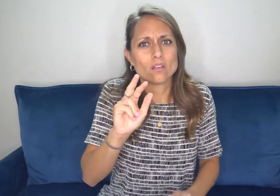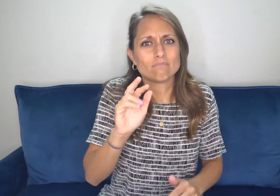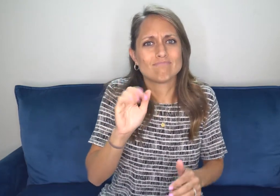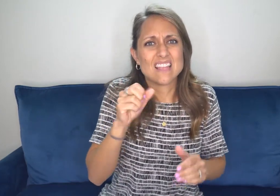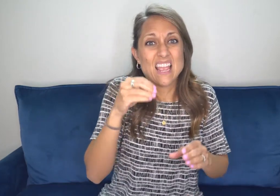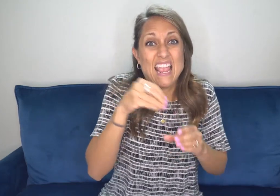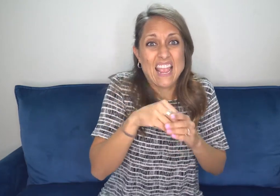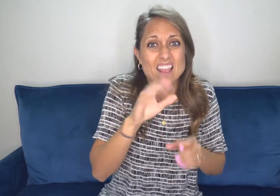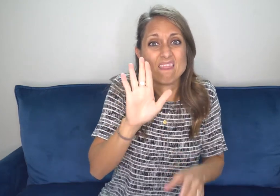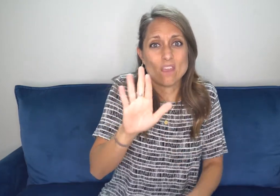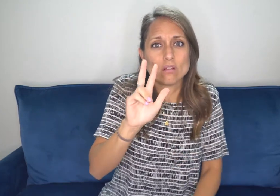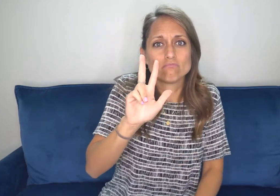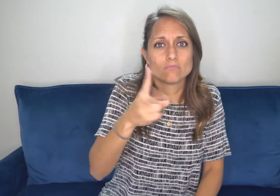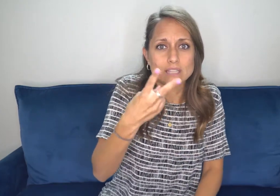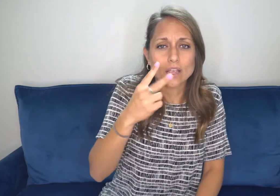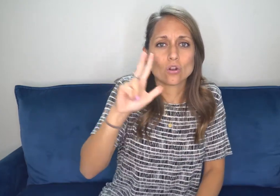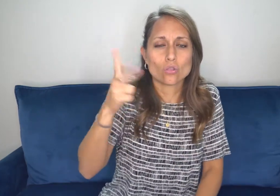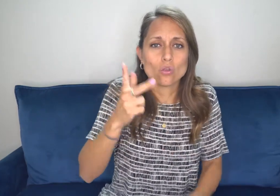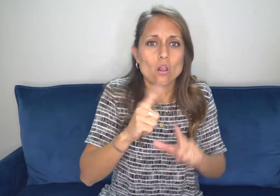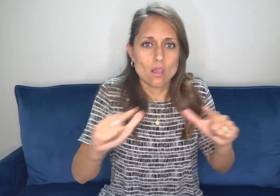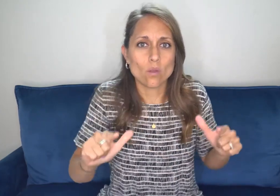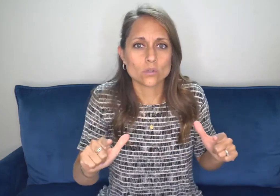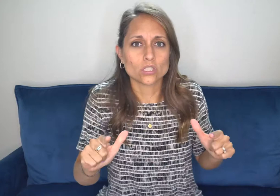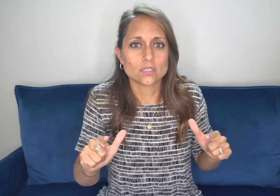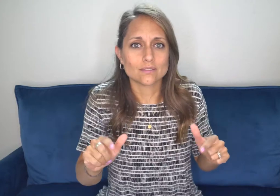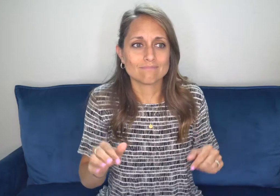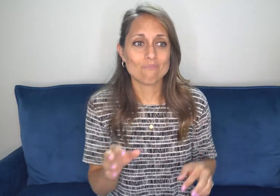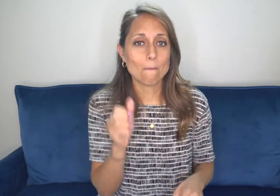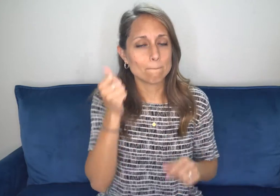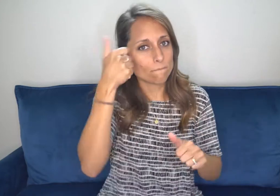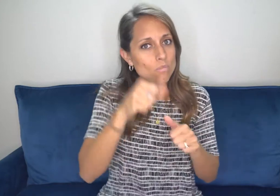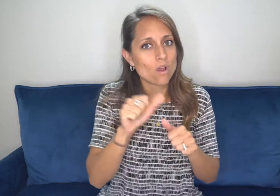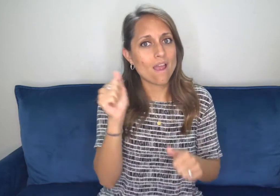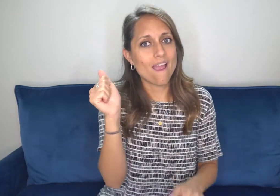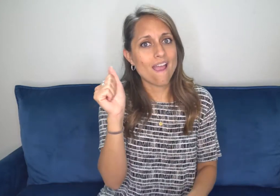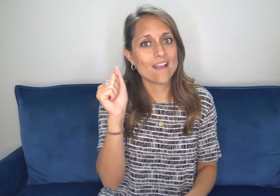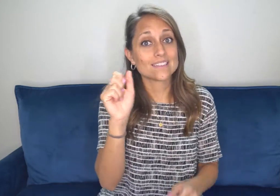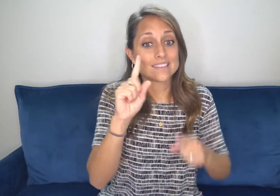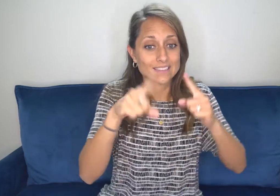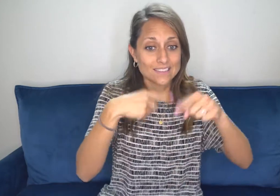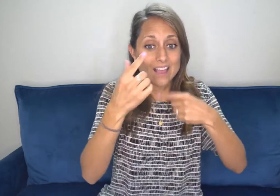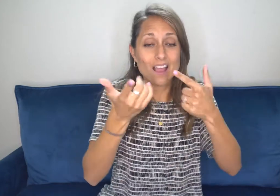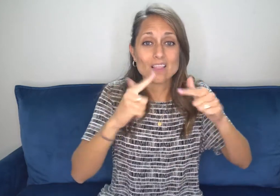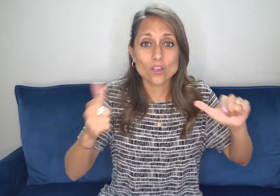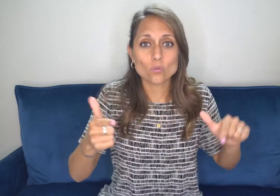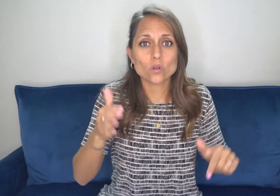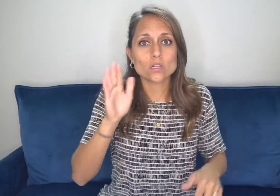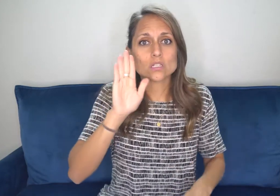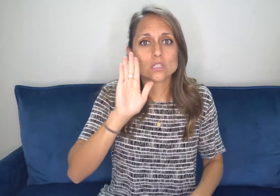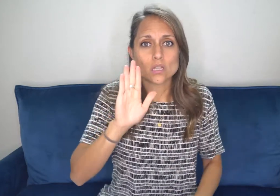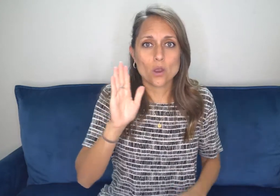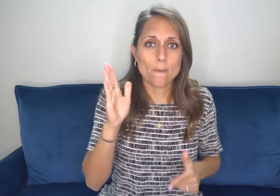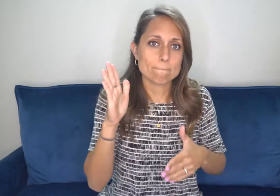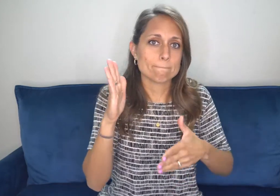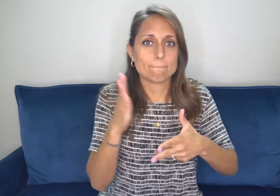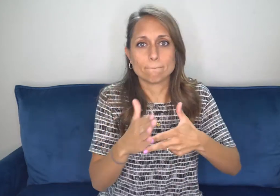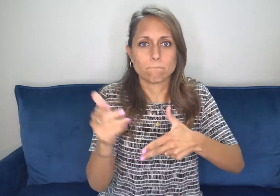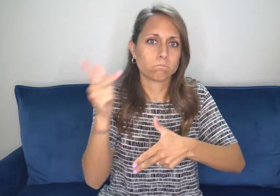understand their perspective. Try to be in their shoes for a minute. Remember that sign language is most deaf